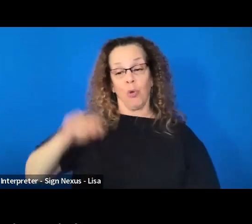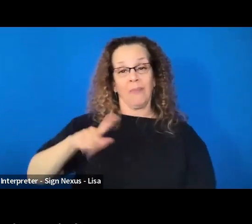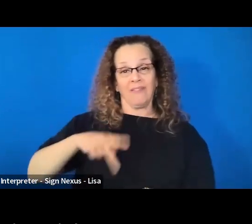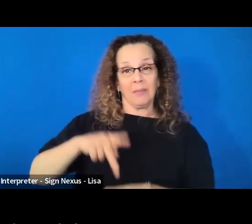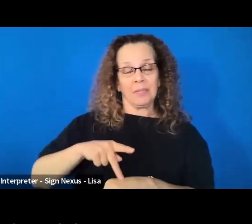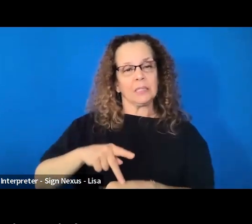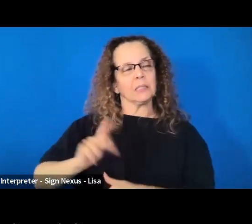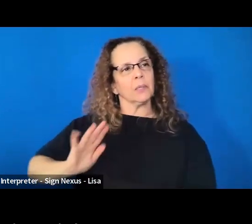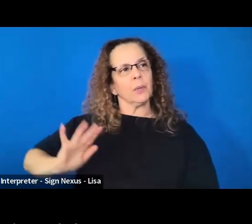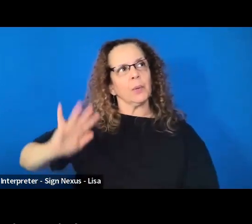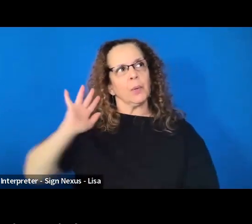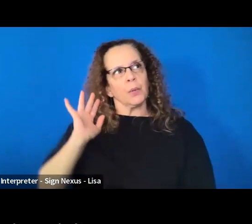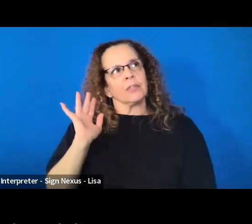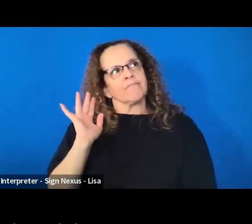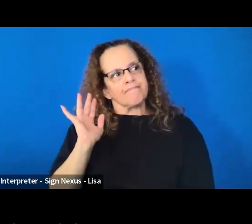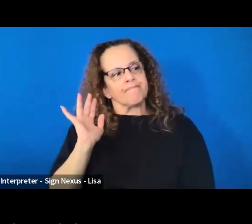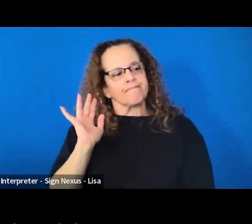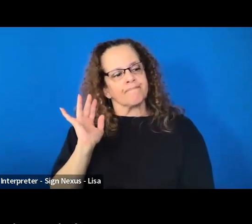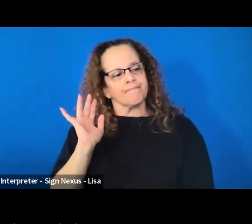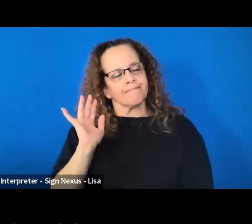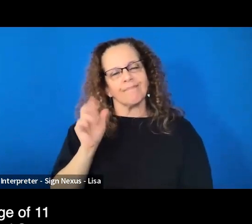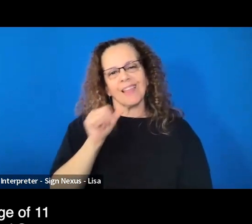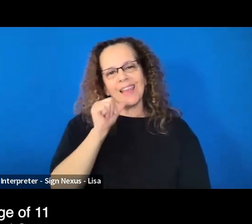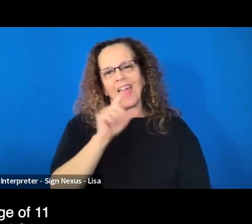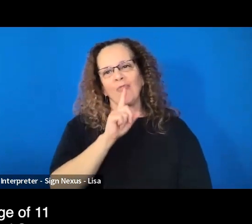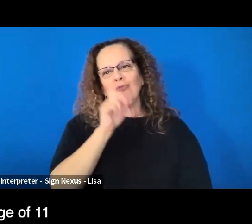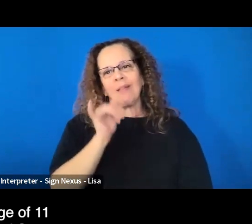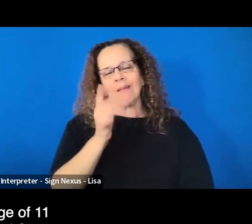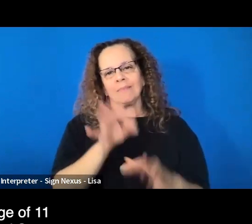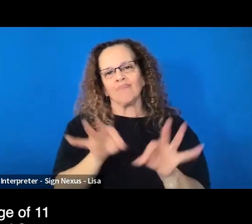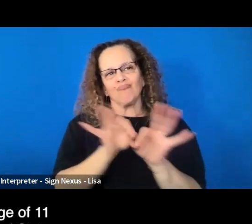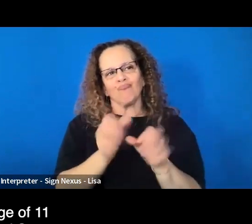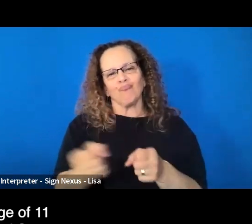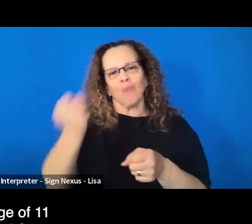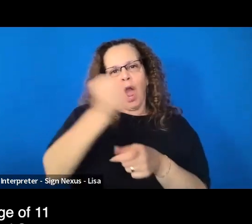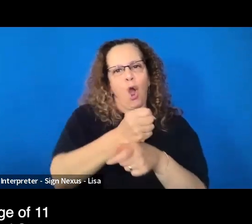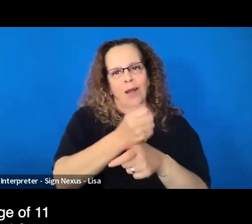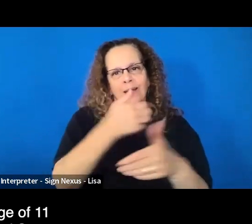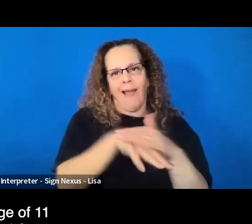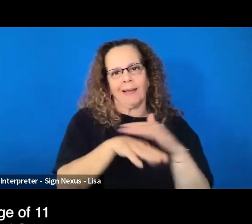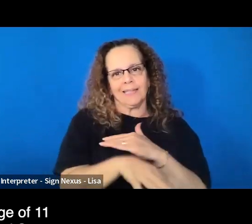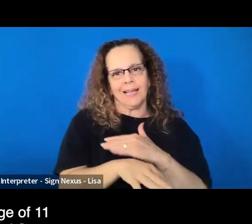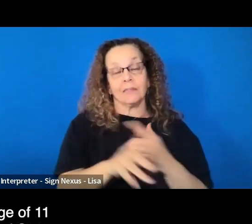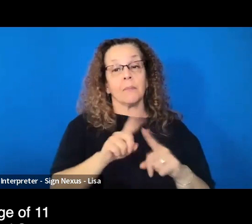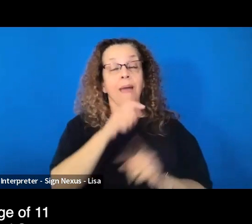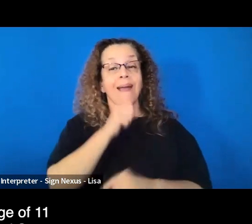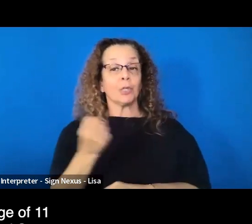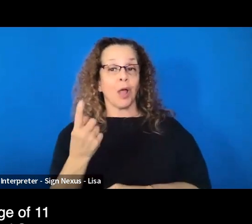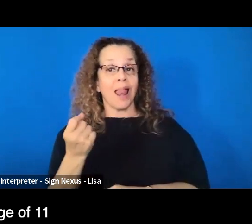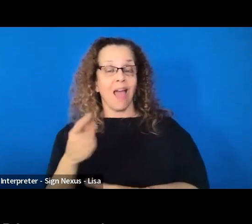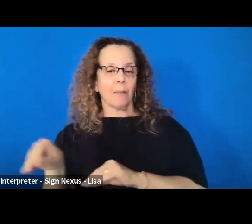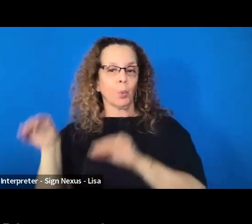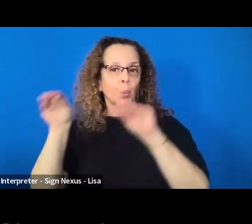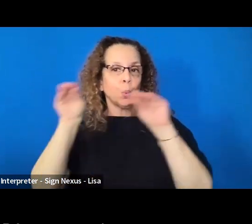architecture was not quite a priority. And then at the age of 11, moving to the United States,